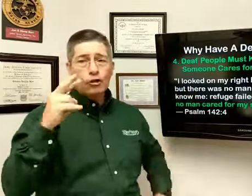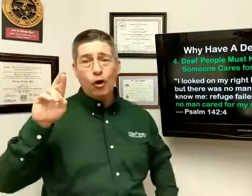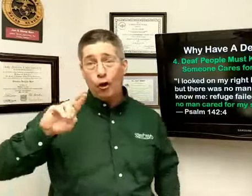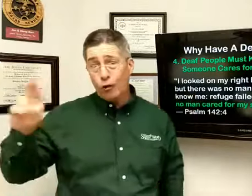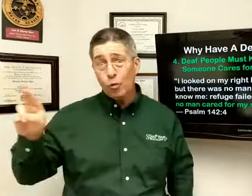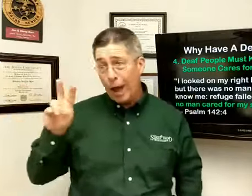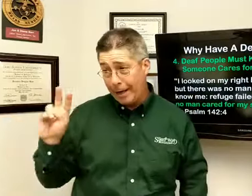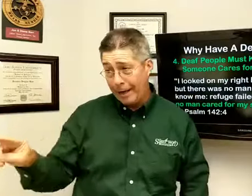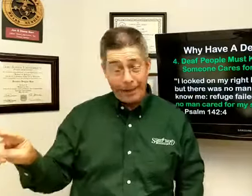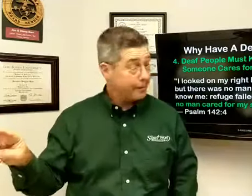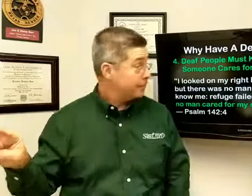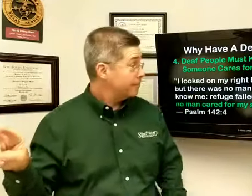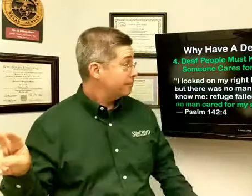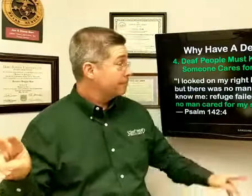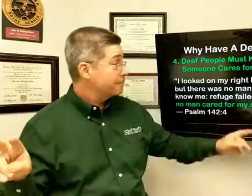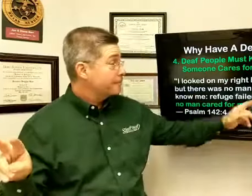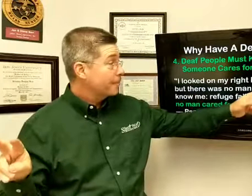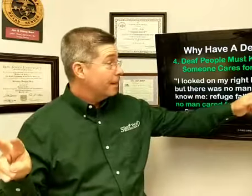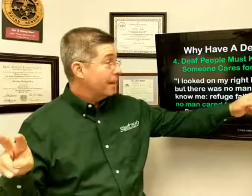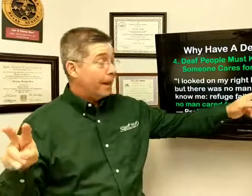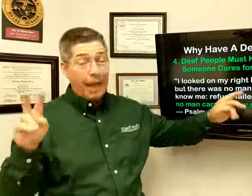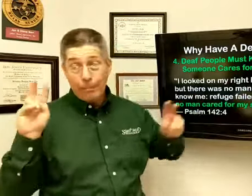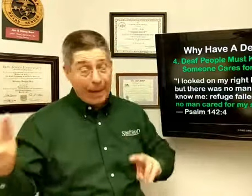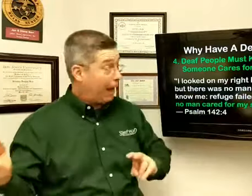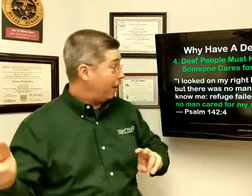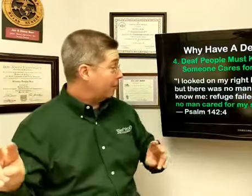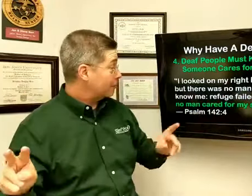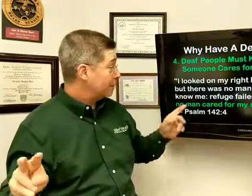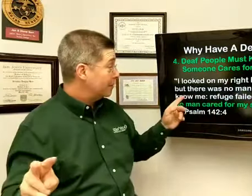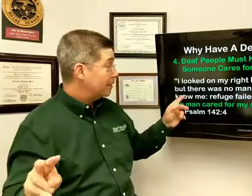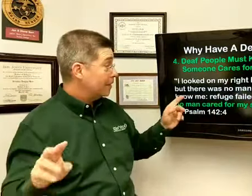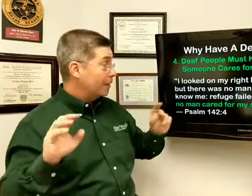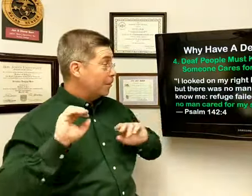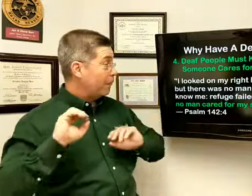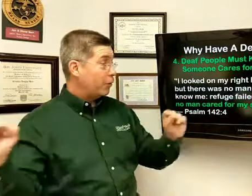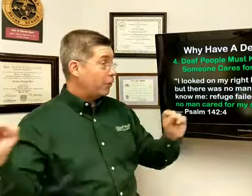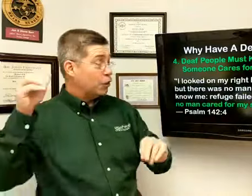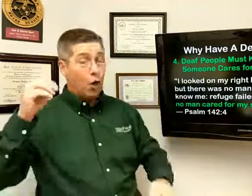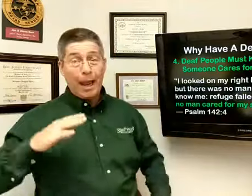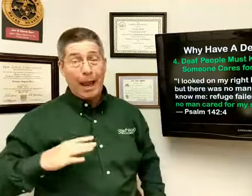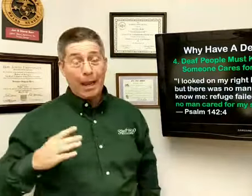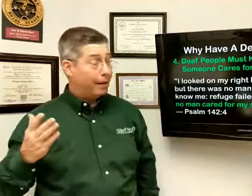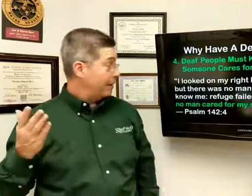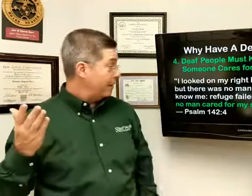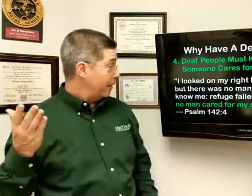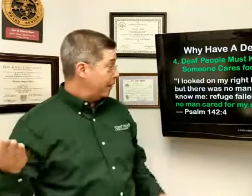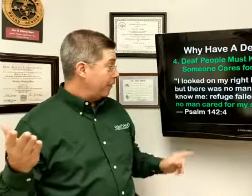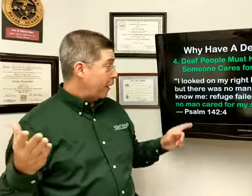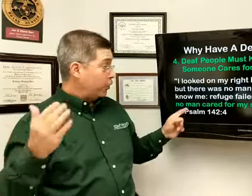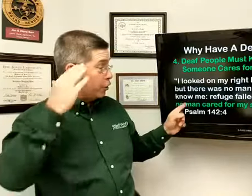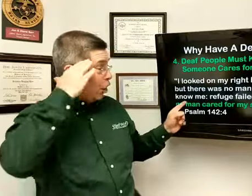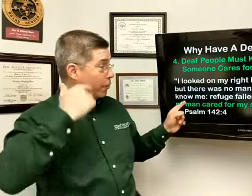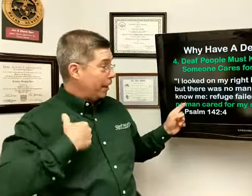on the right hand and beheld, but there was no man that would know me.